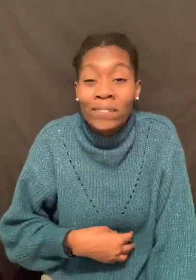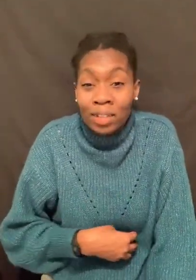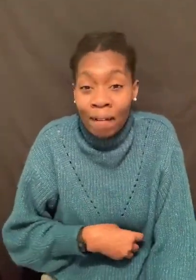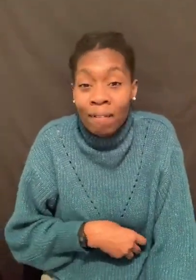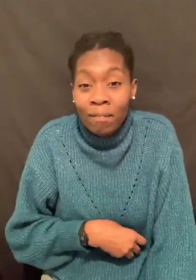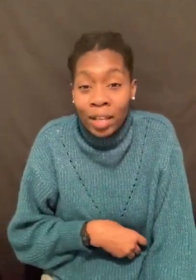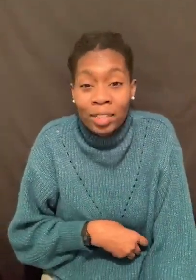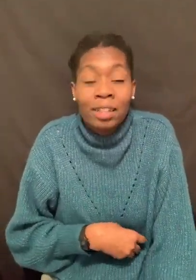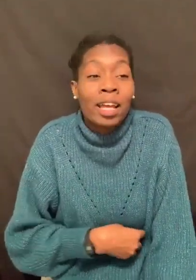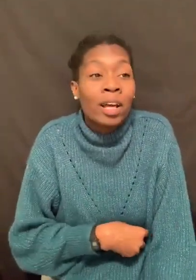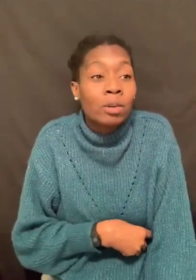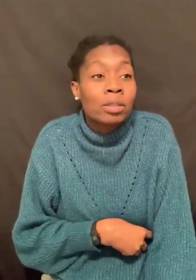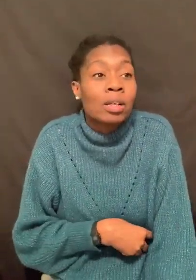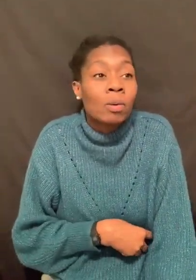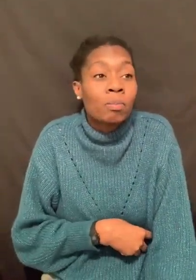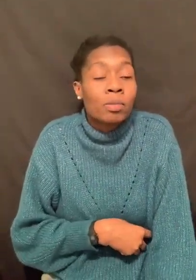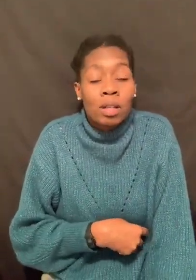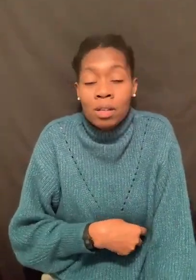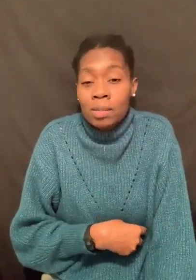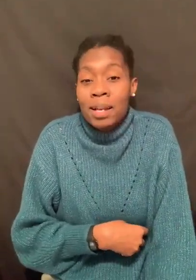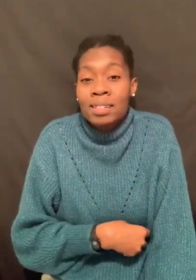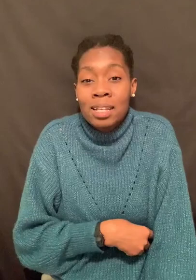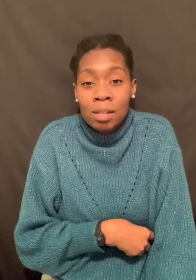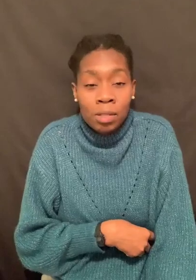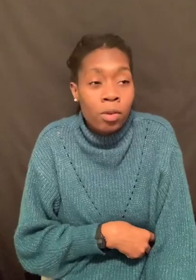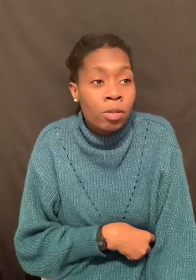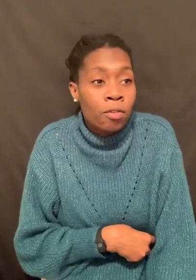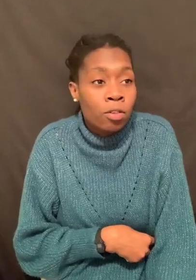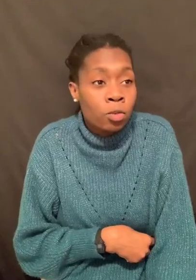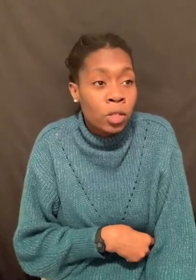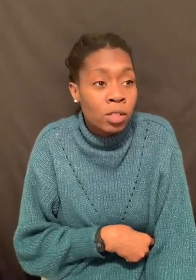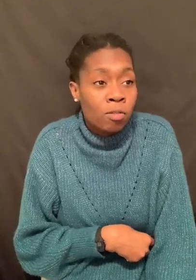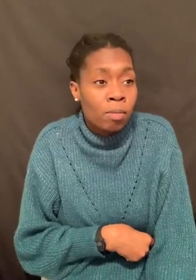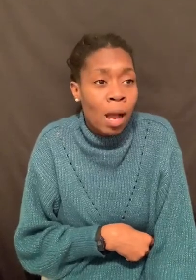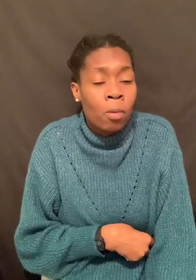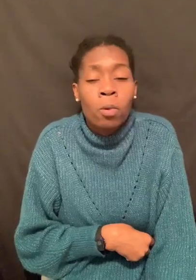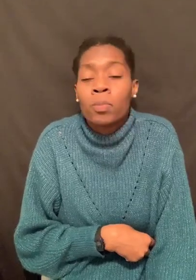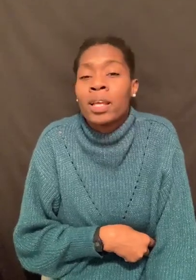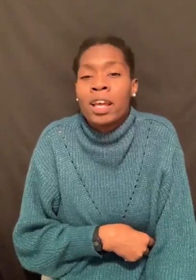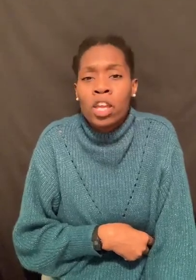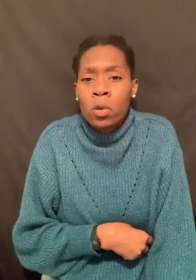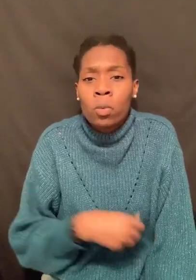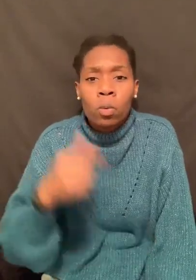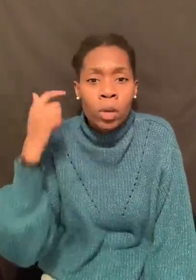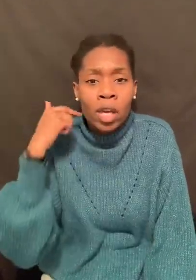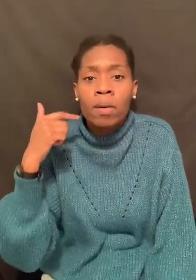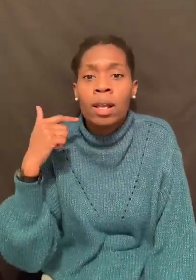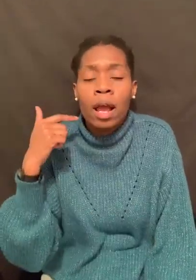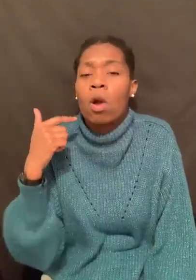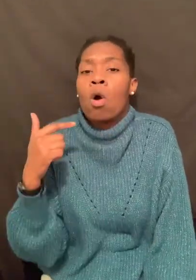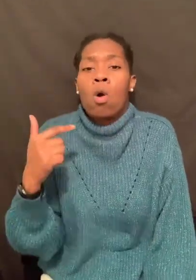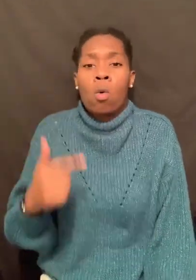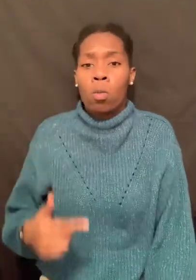It's got conviction, the guilt. That somebody says something, read something from the Bible. And you hear it like, oh,